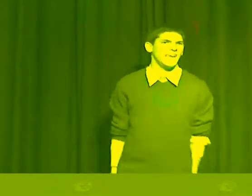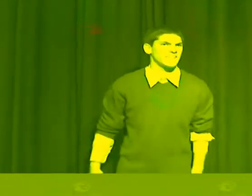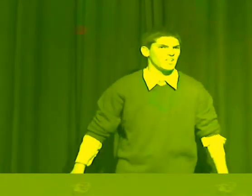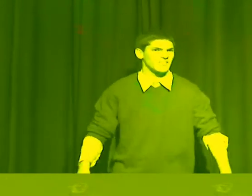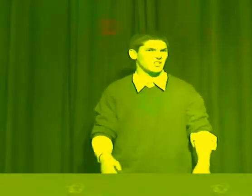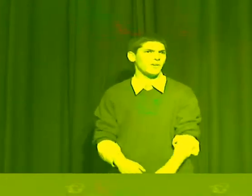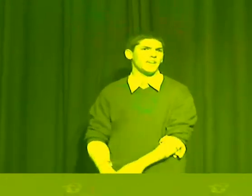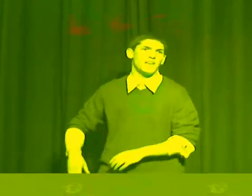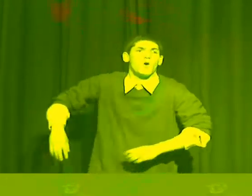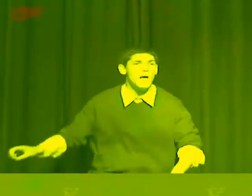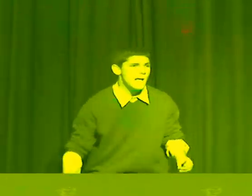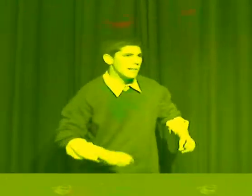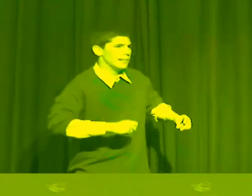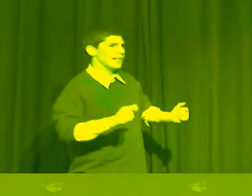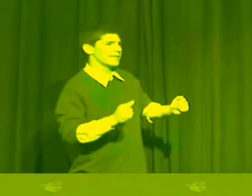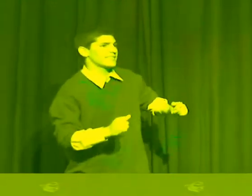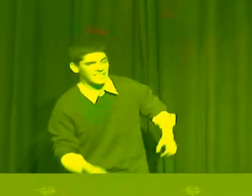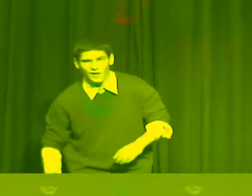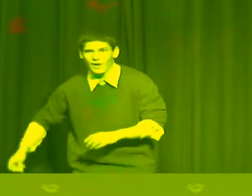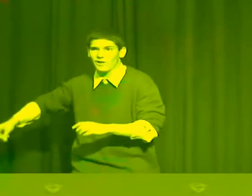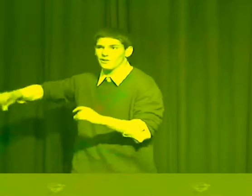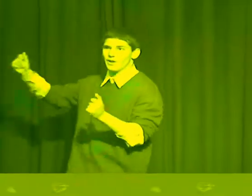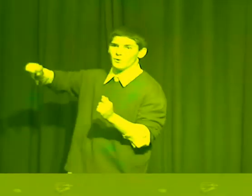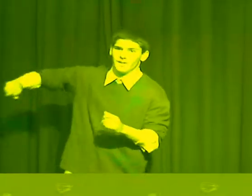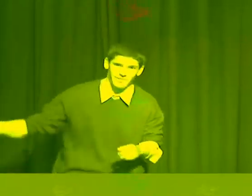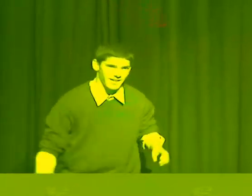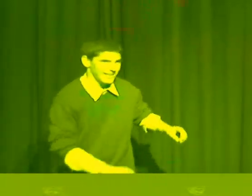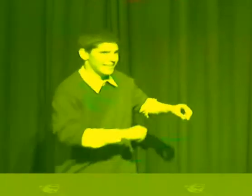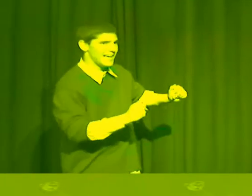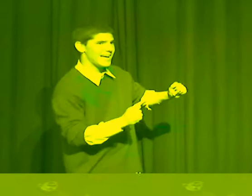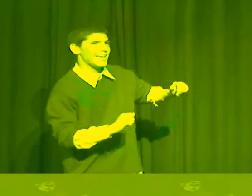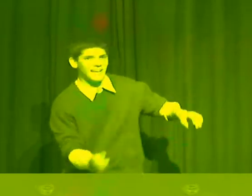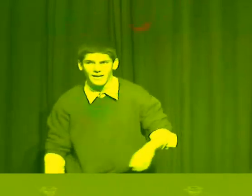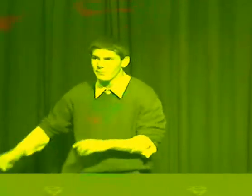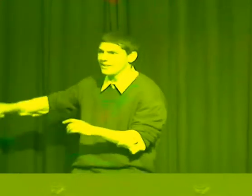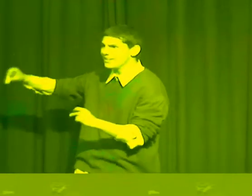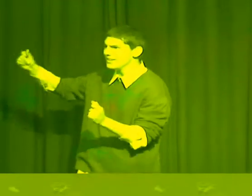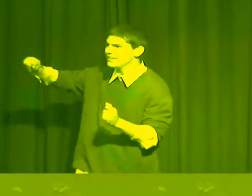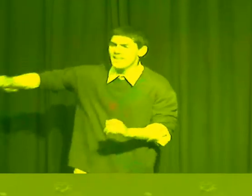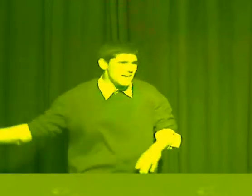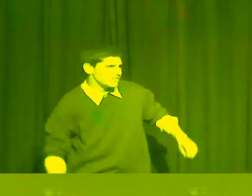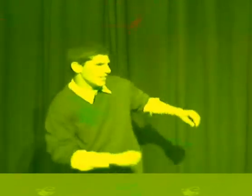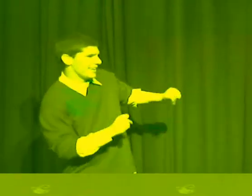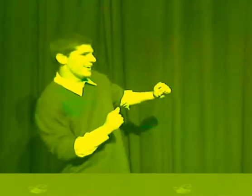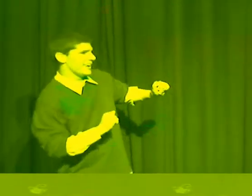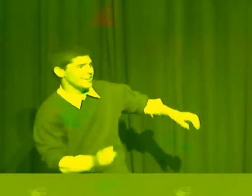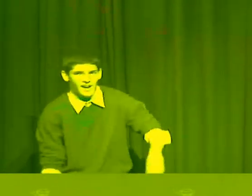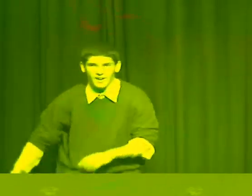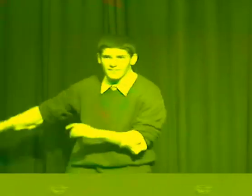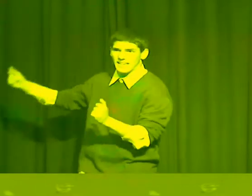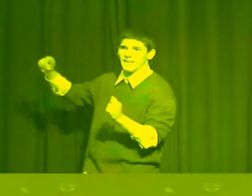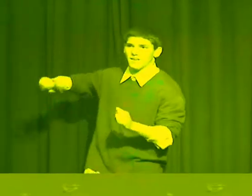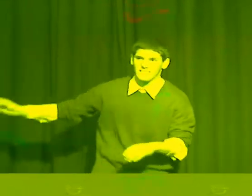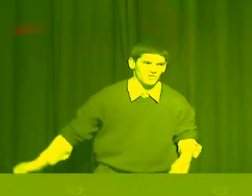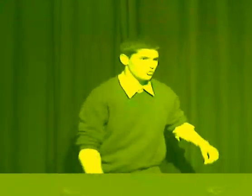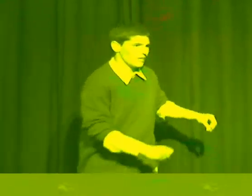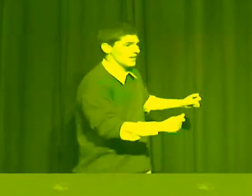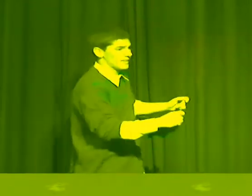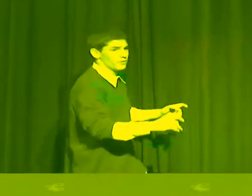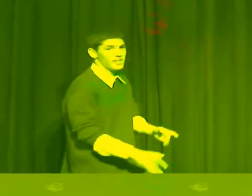dance on the screen and go, Let's all go to the lobby to get ourselves a treat. Except for